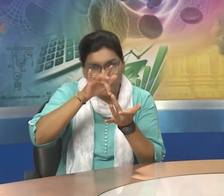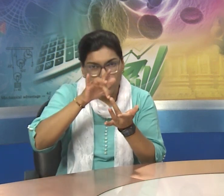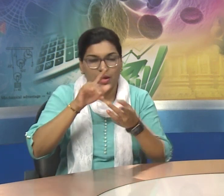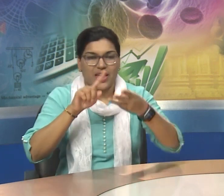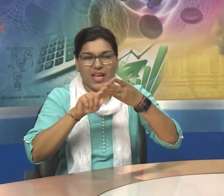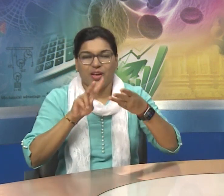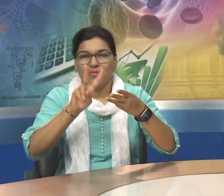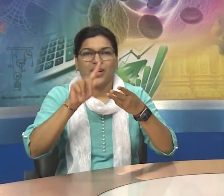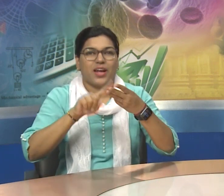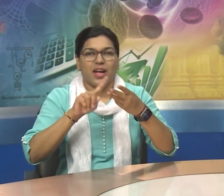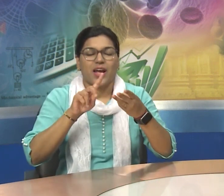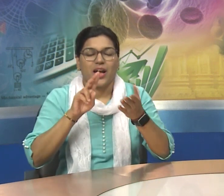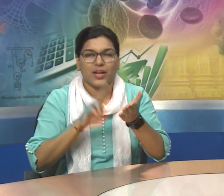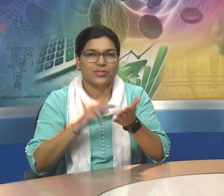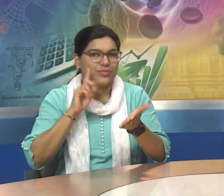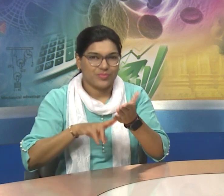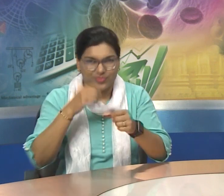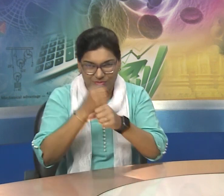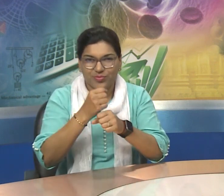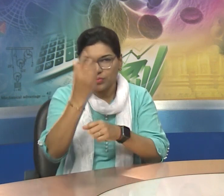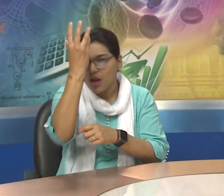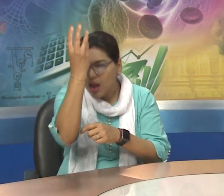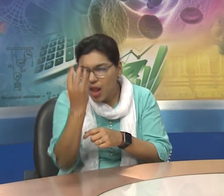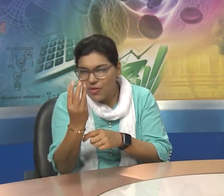Fall of night means evening.